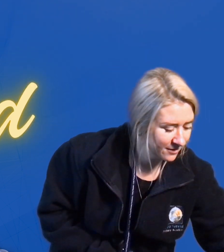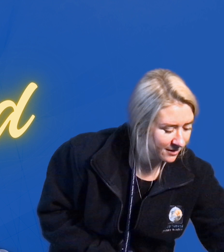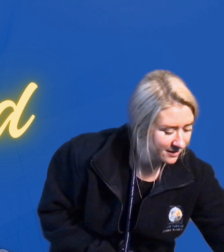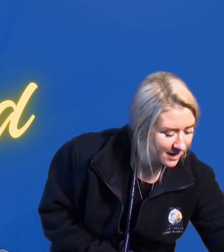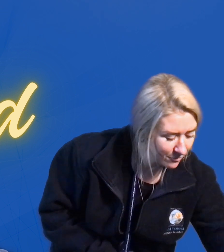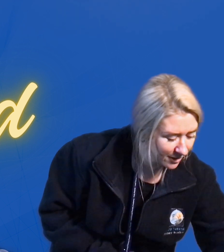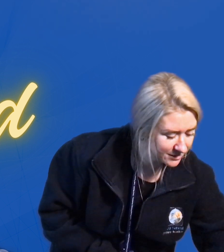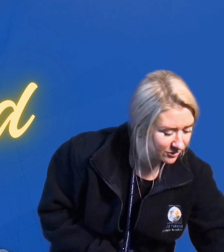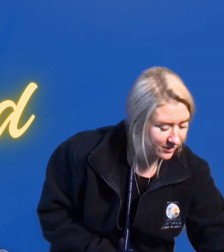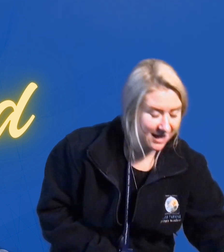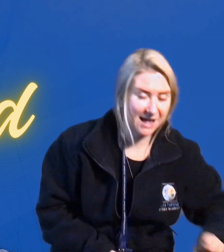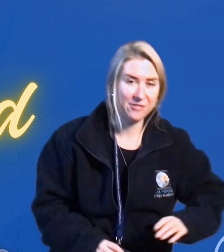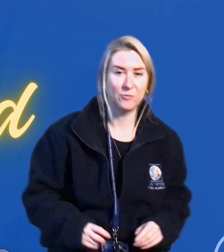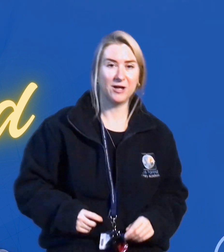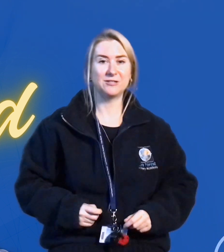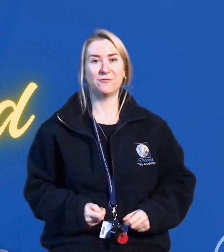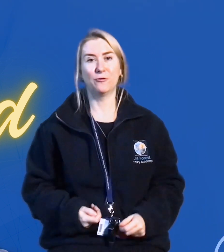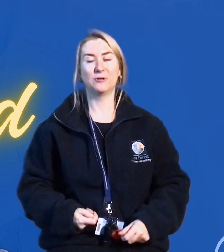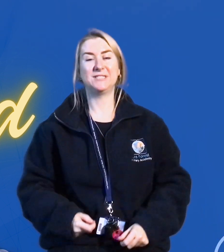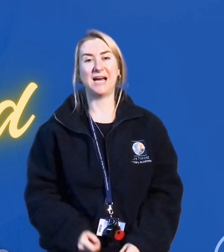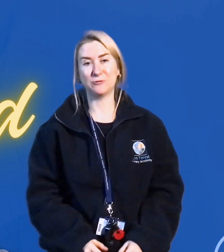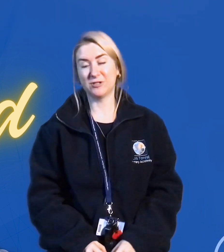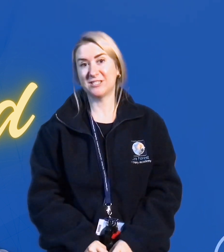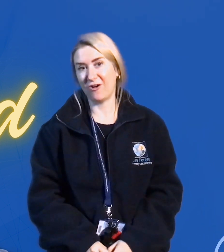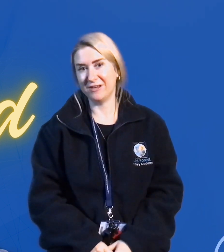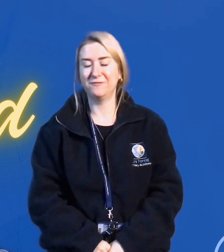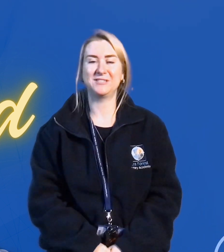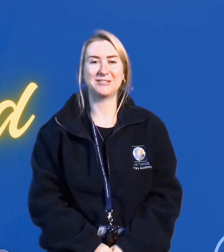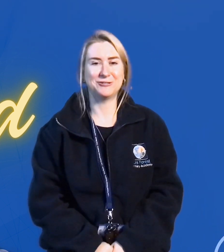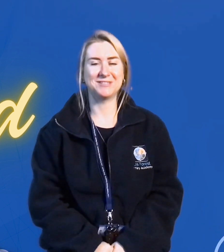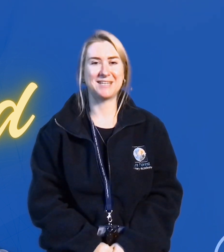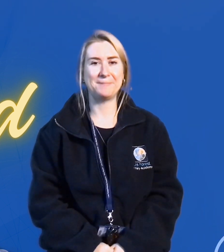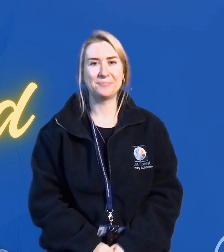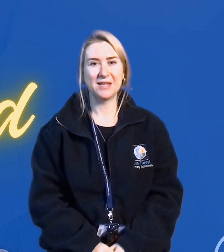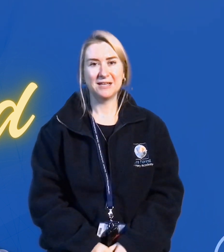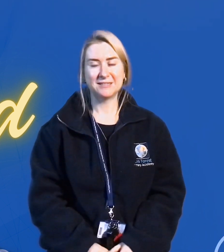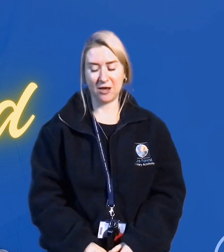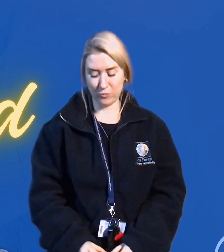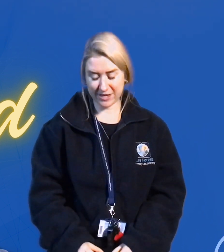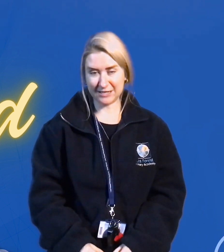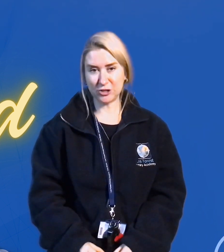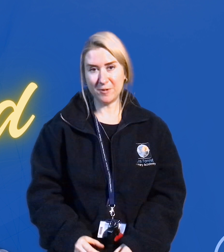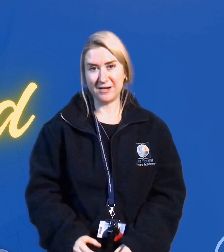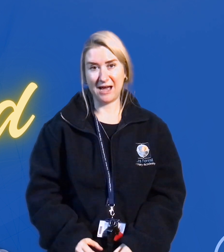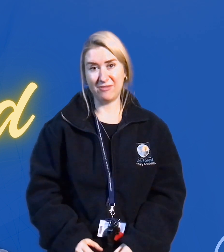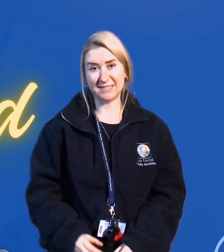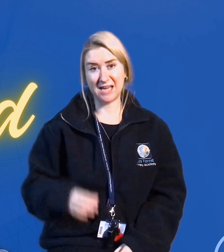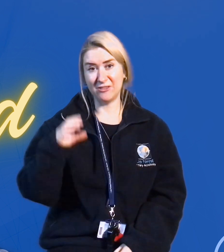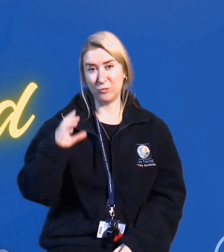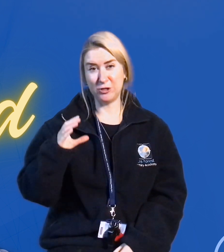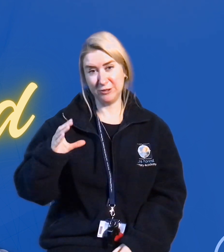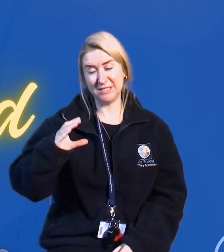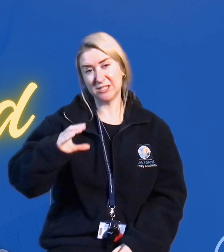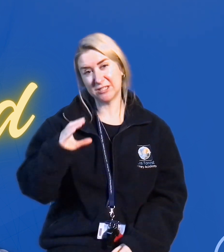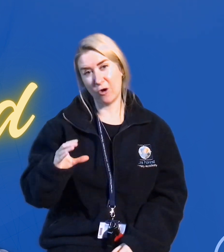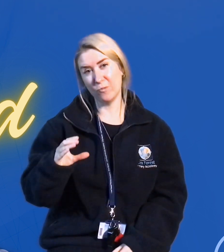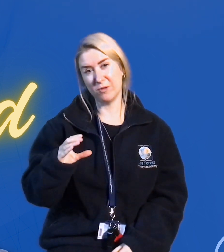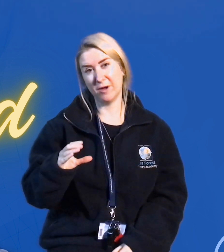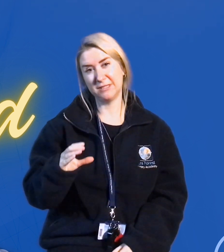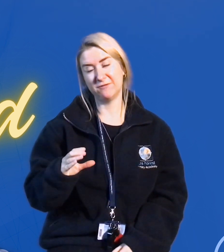Now we're going to look at the word for dad or the sign for dad I should say. So with our dominant hand, that's the hand that we're using to sign with most of the